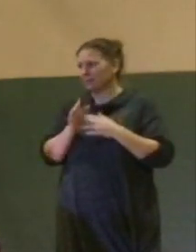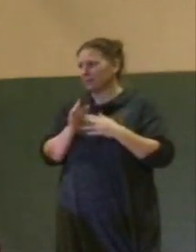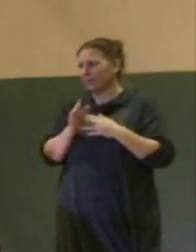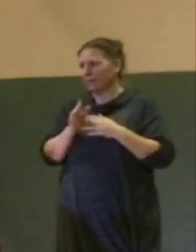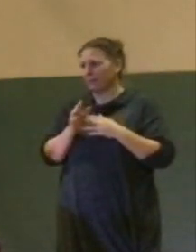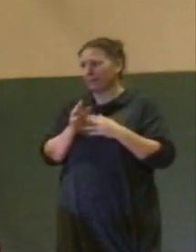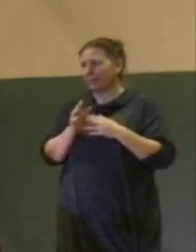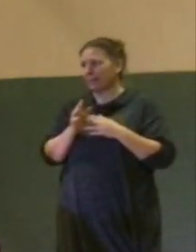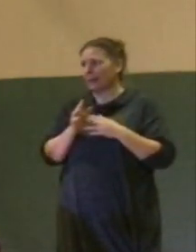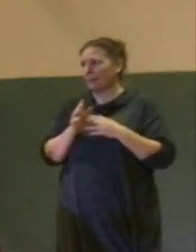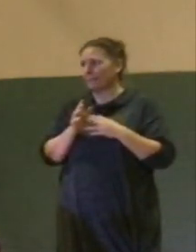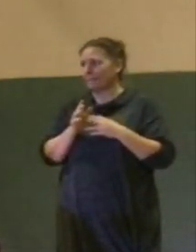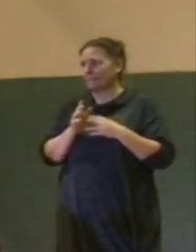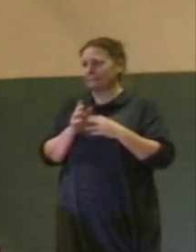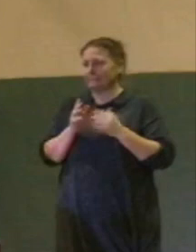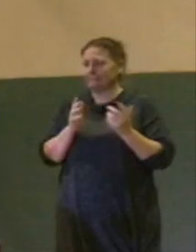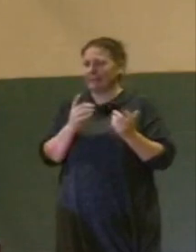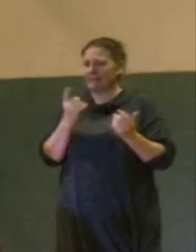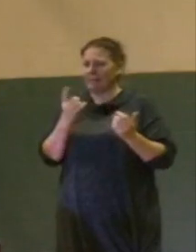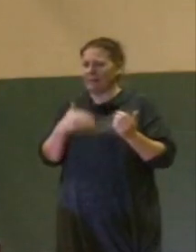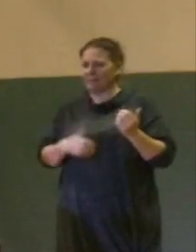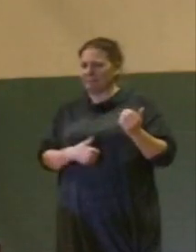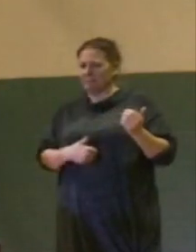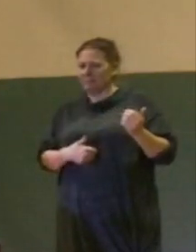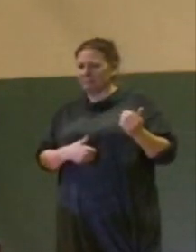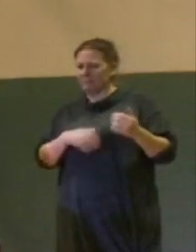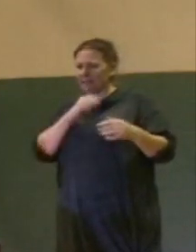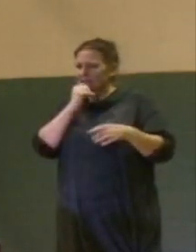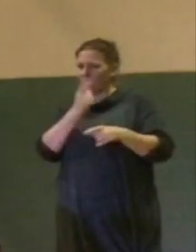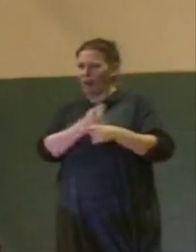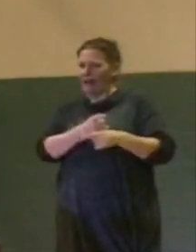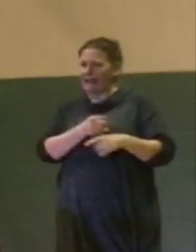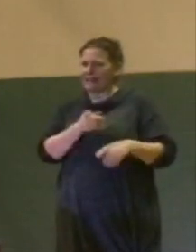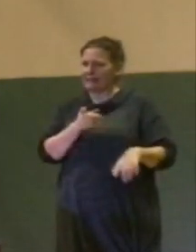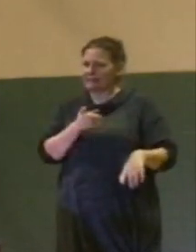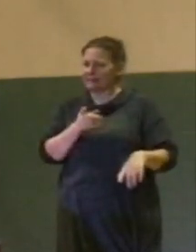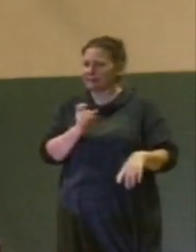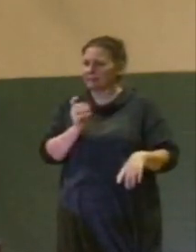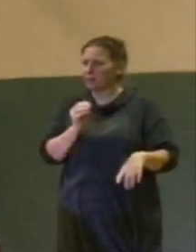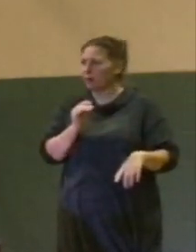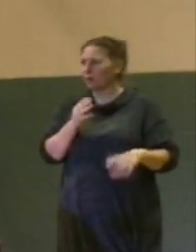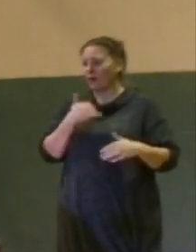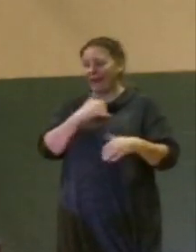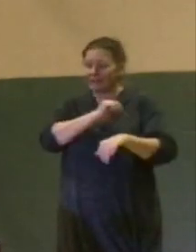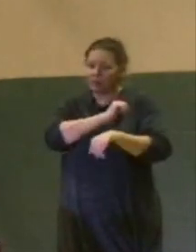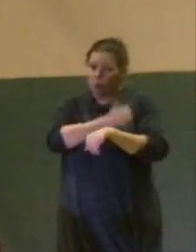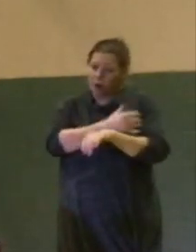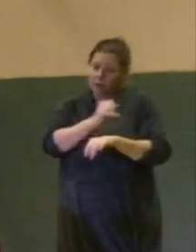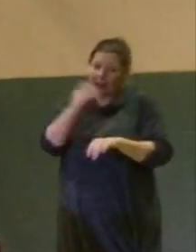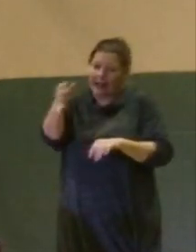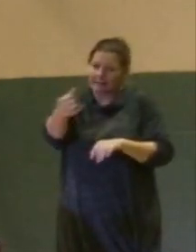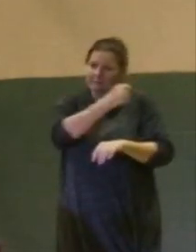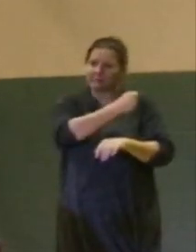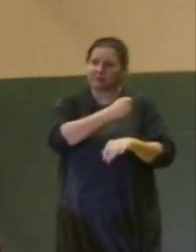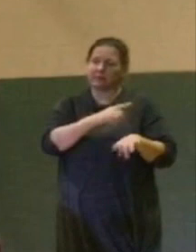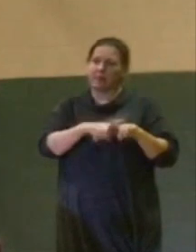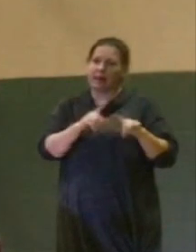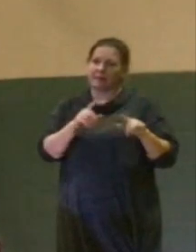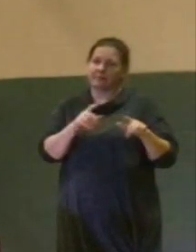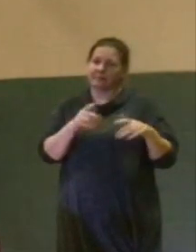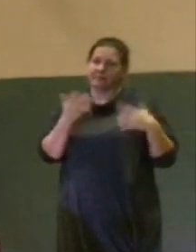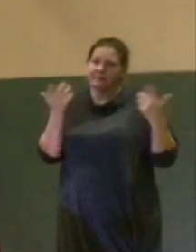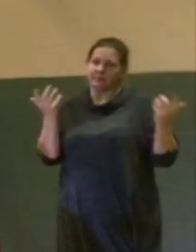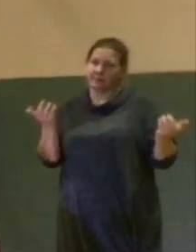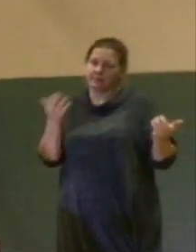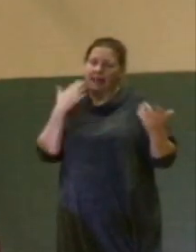perception of something that appears to be unethical. And so, we do have the authority to do it. It's just that it may not be to